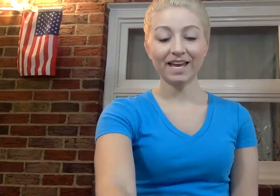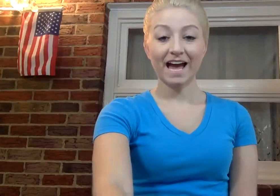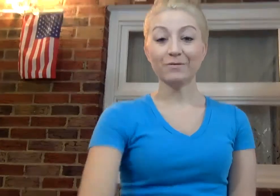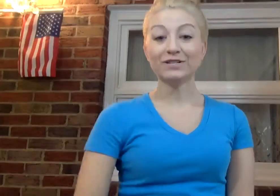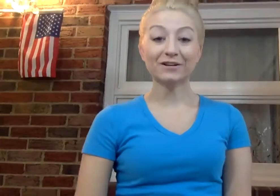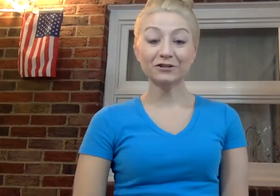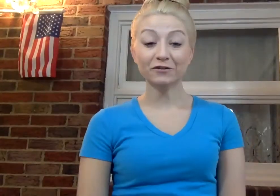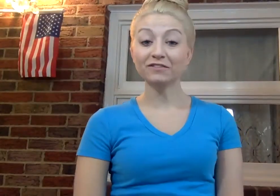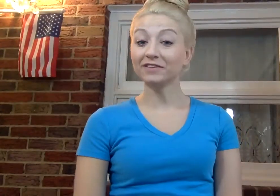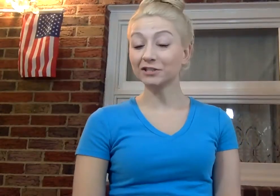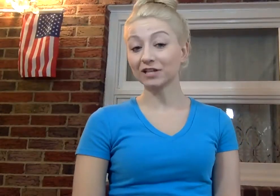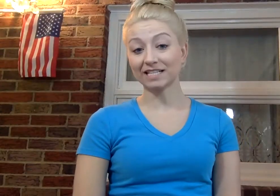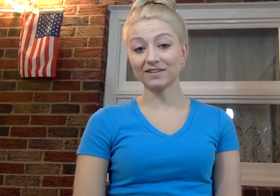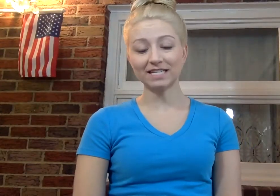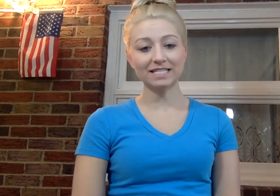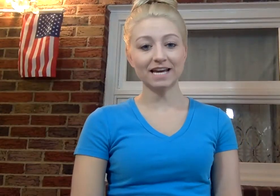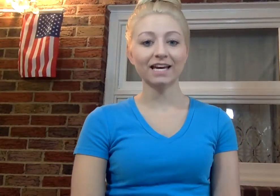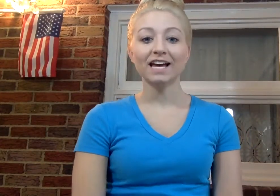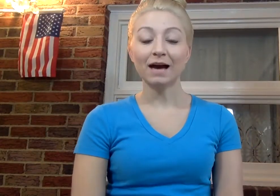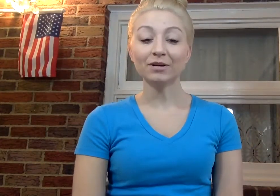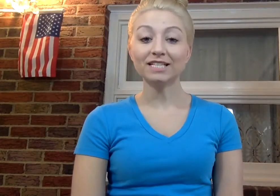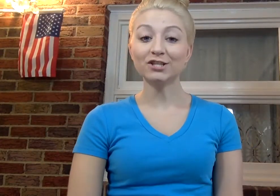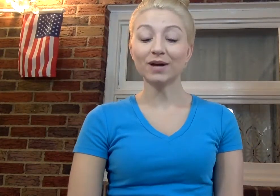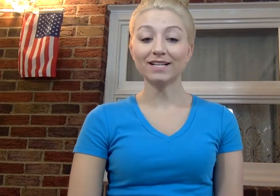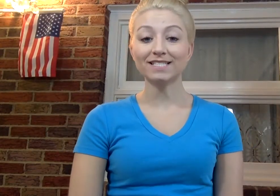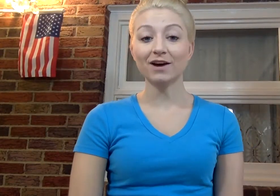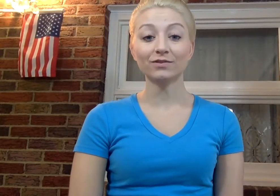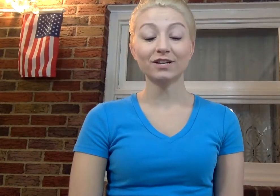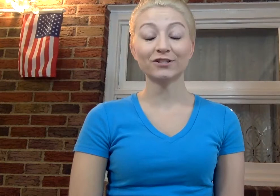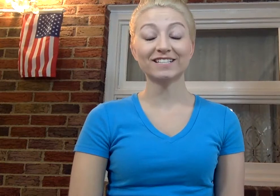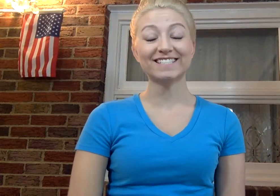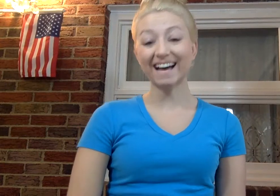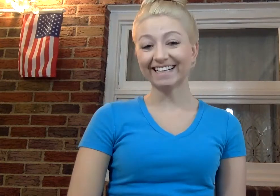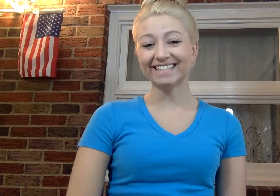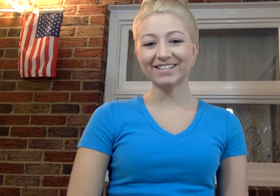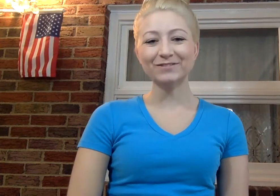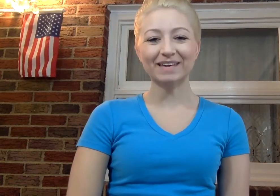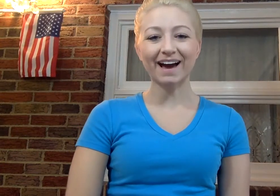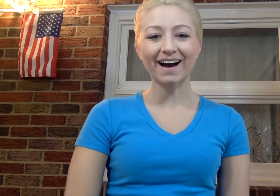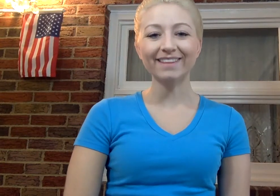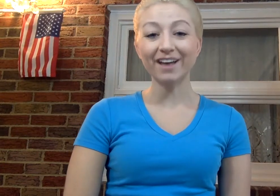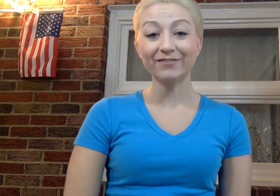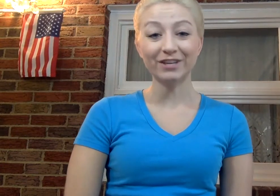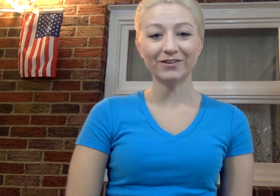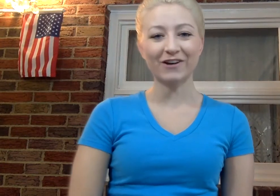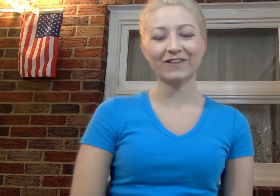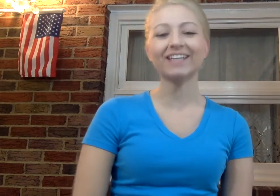Hi boys and girls, for our functional activity today, I'm going to teach you how to sound, or to sign, excuse me, I love you, all right?